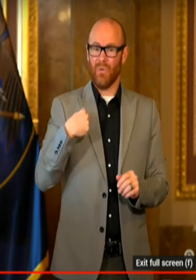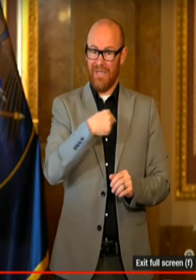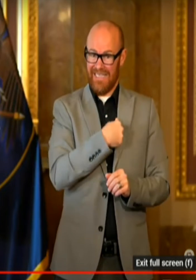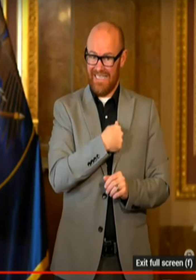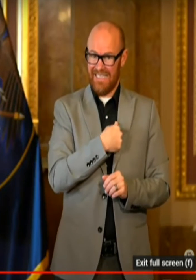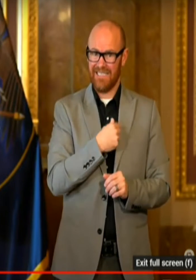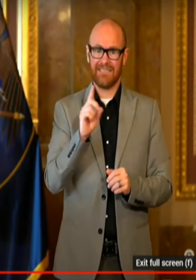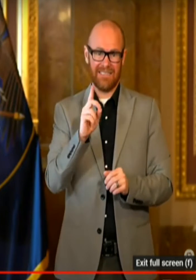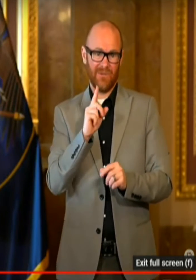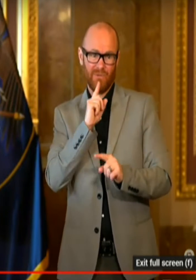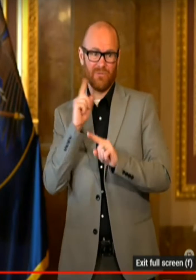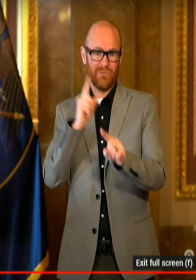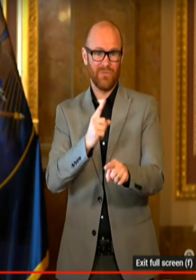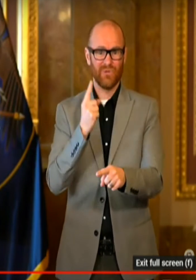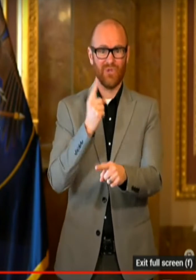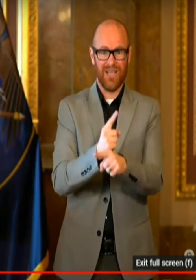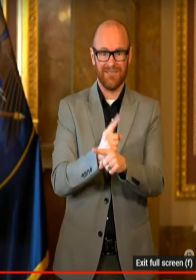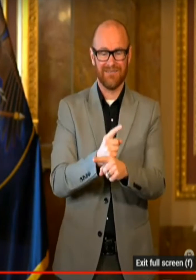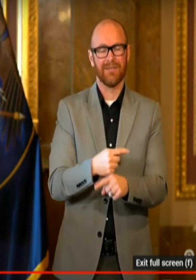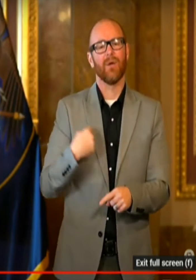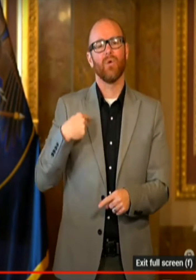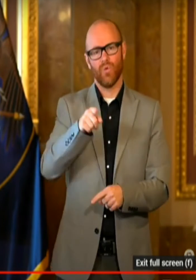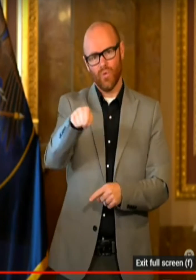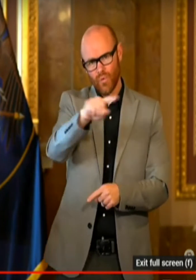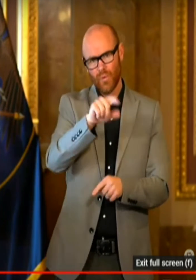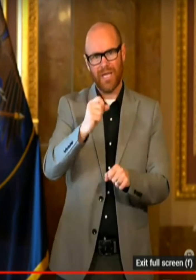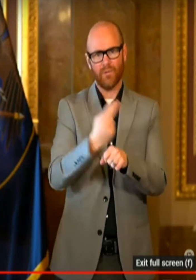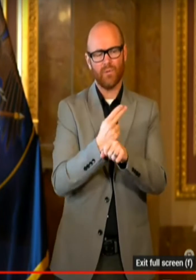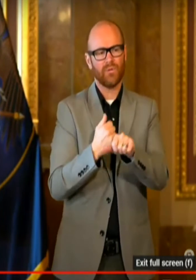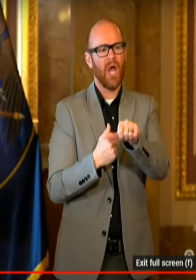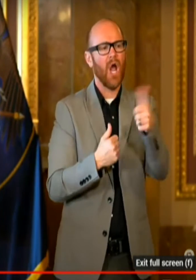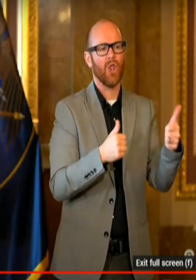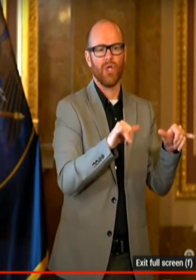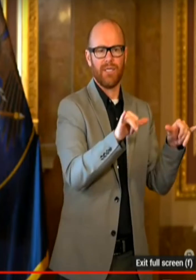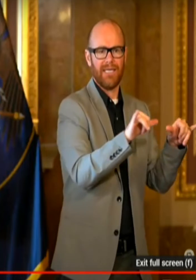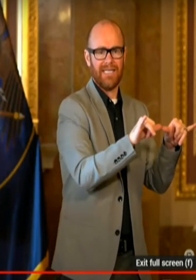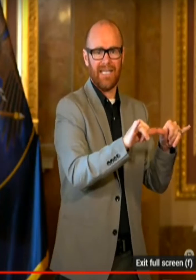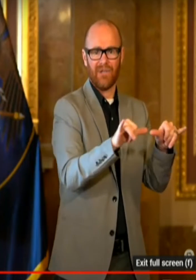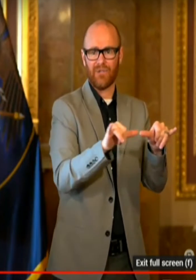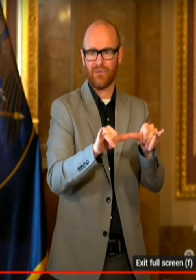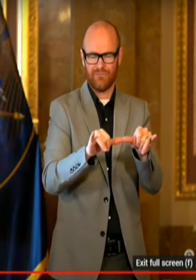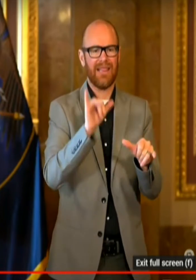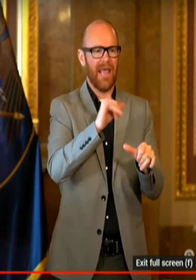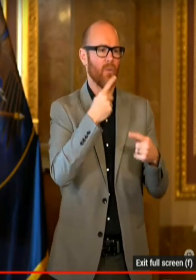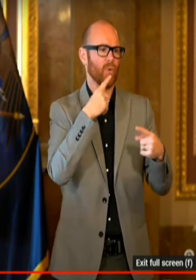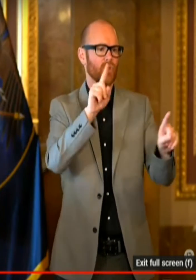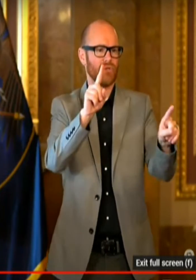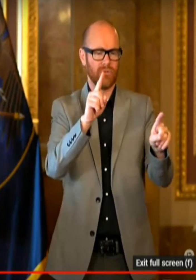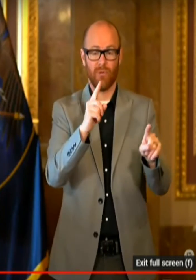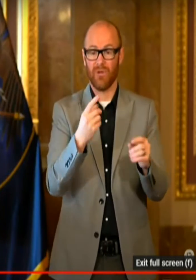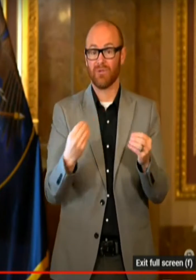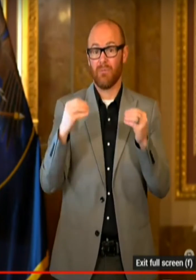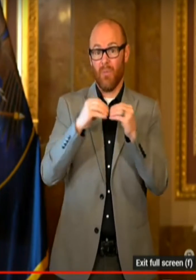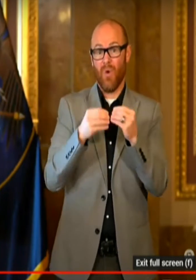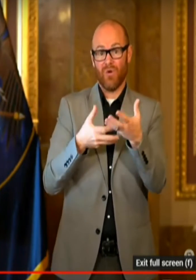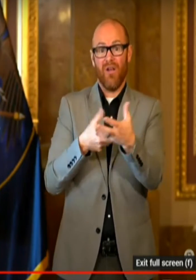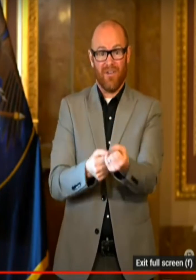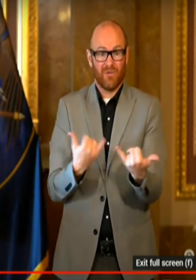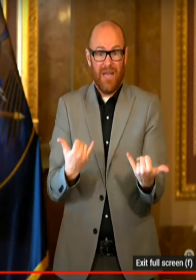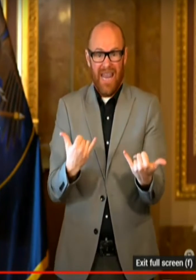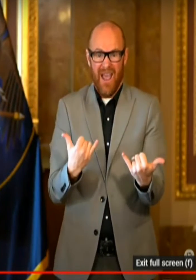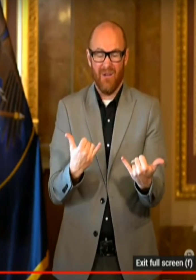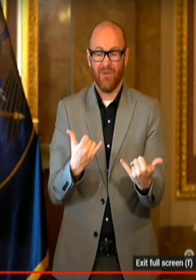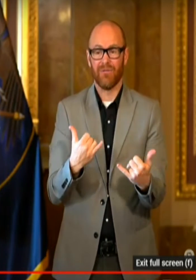you can use these other indicators, and that they do work. And so there's much more confidence, again, across the